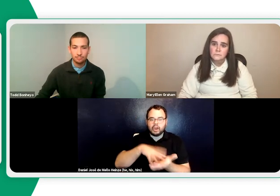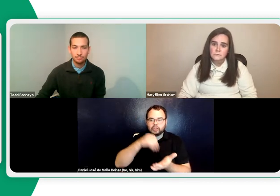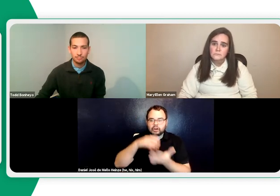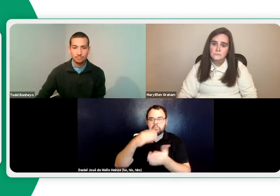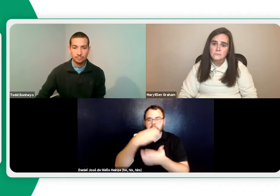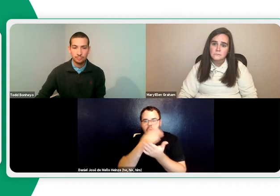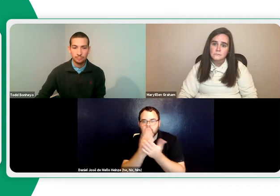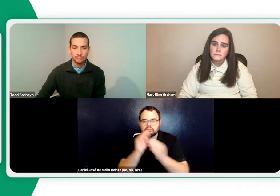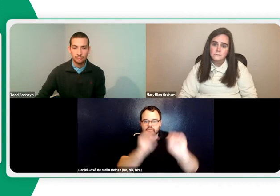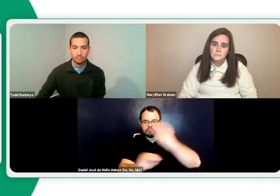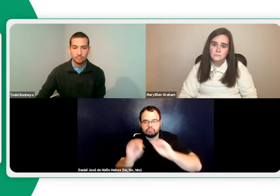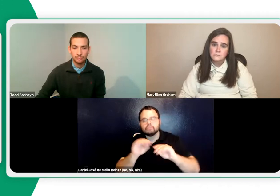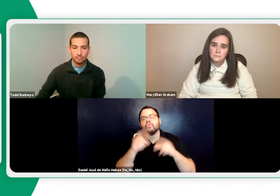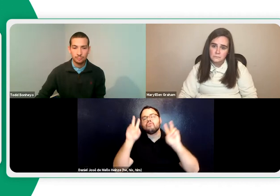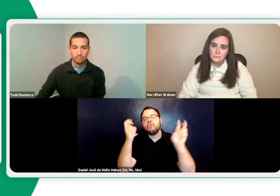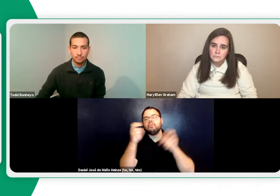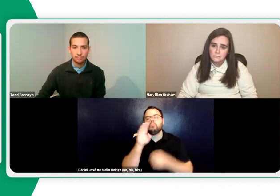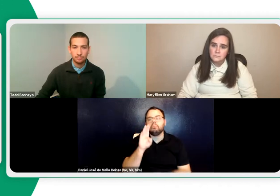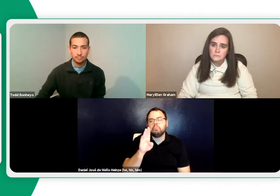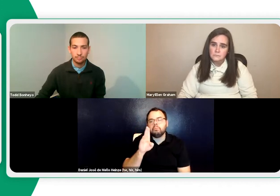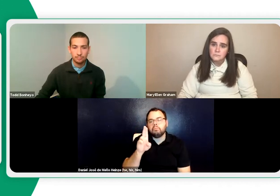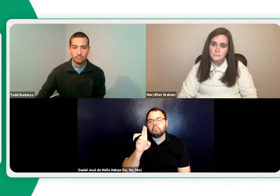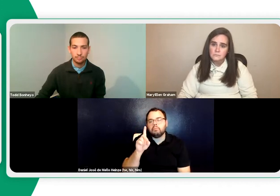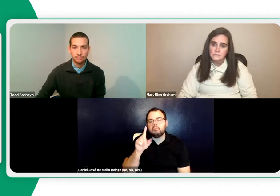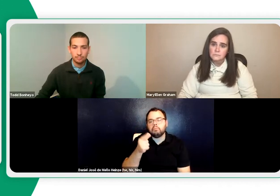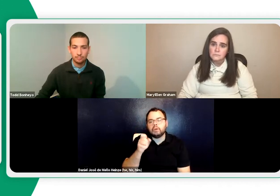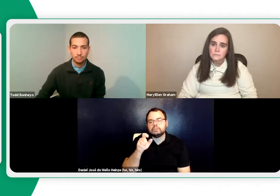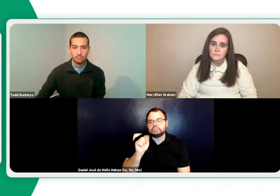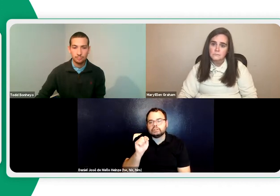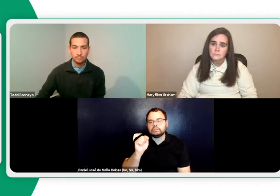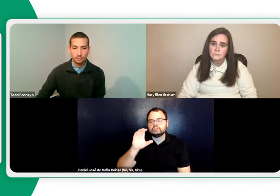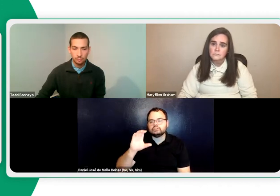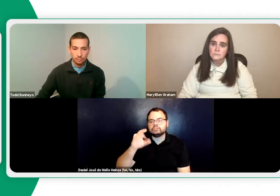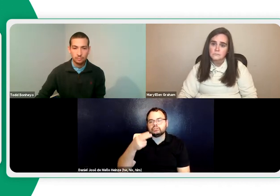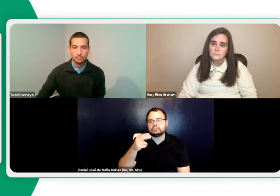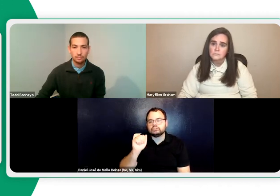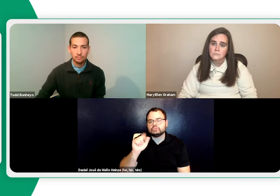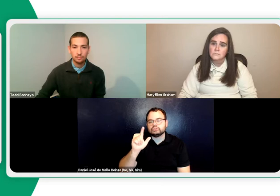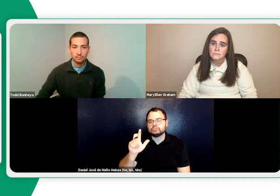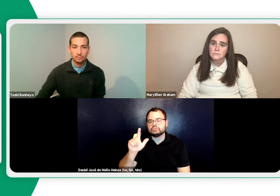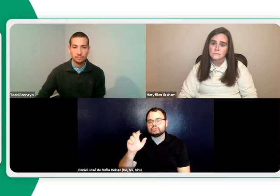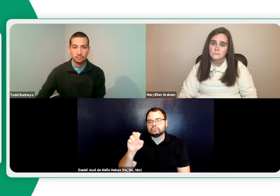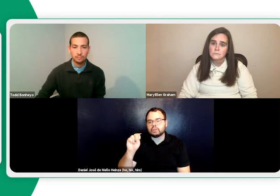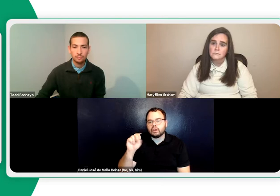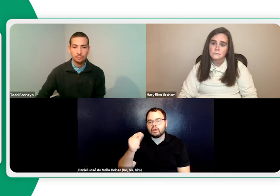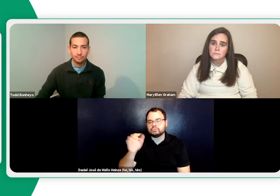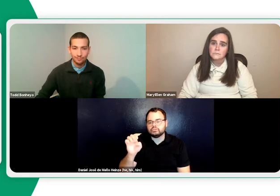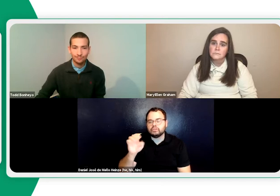One thing that I like using in my learning regarding or teaching regarding budgeting